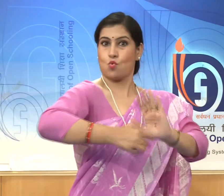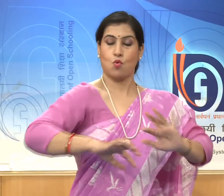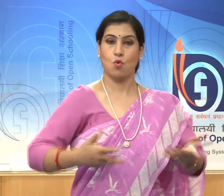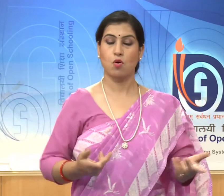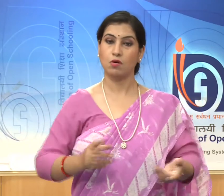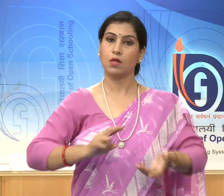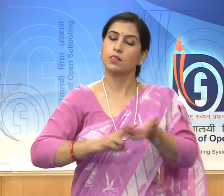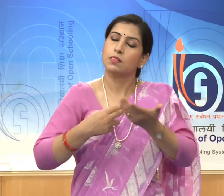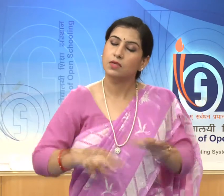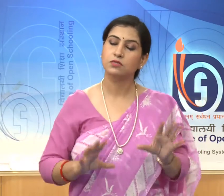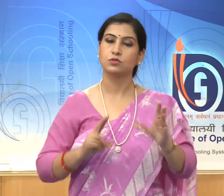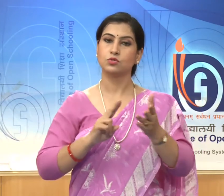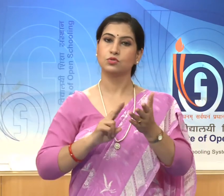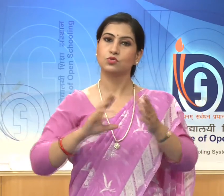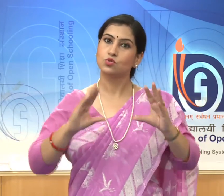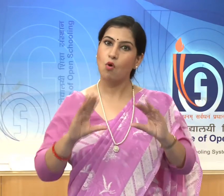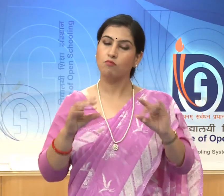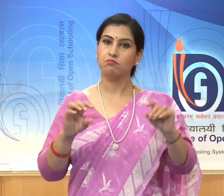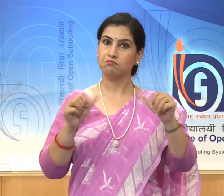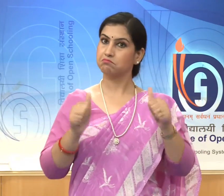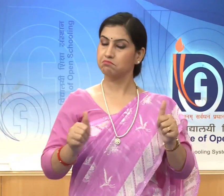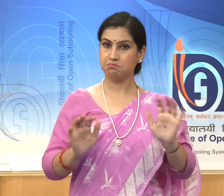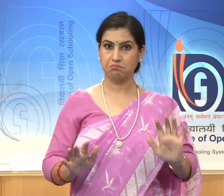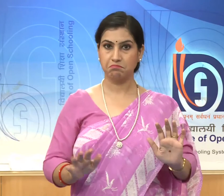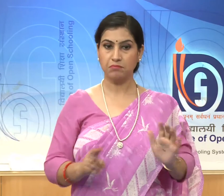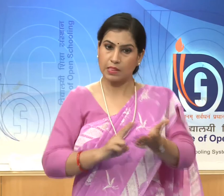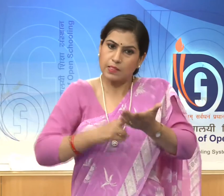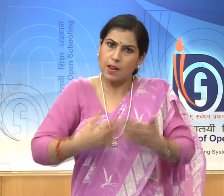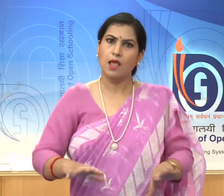softness in the whole composition.